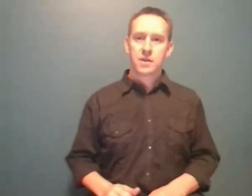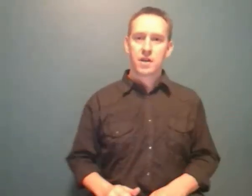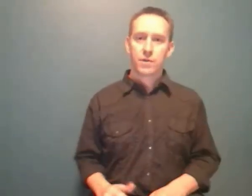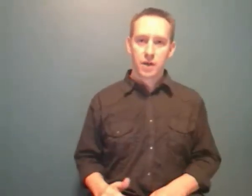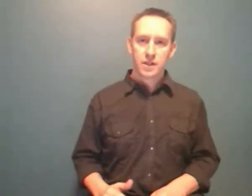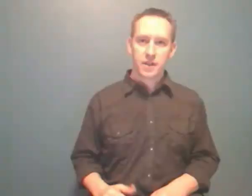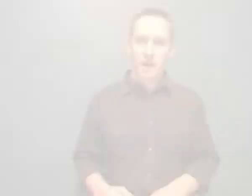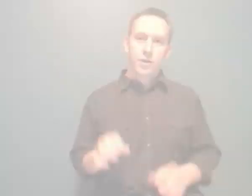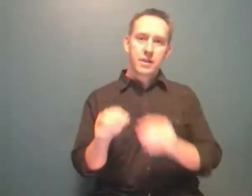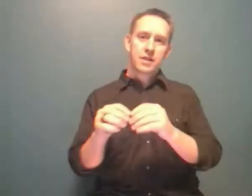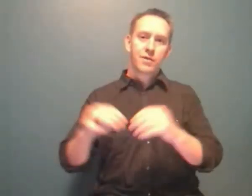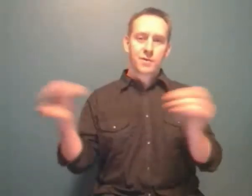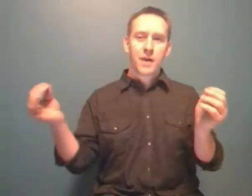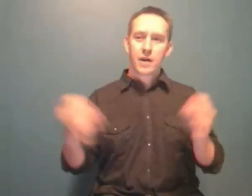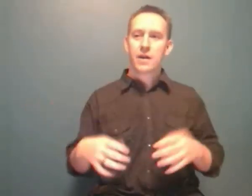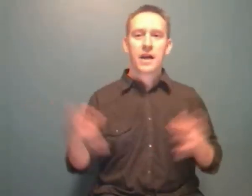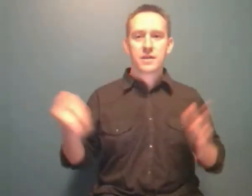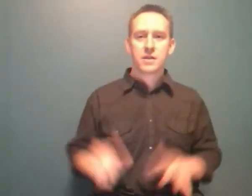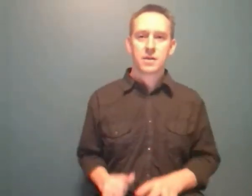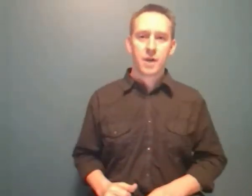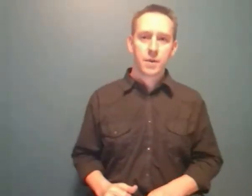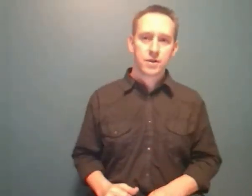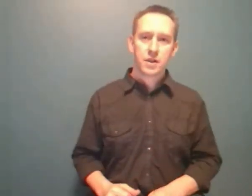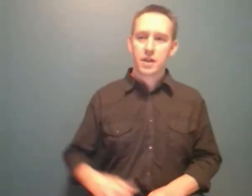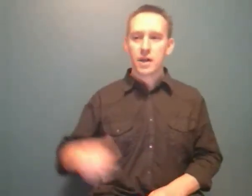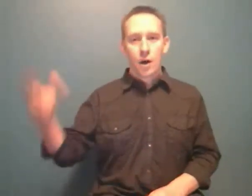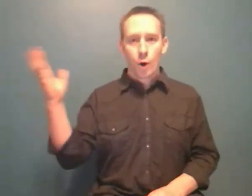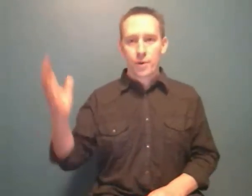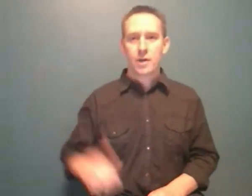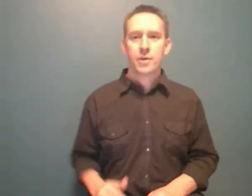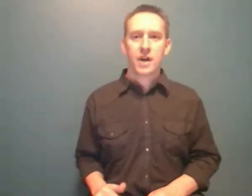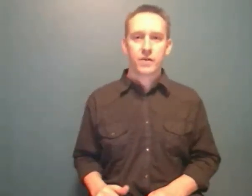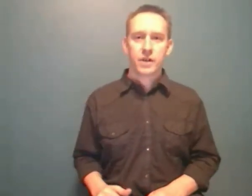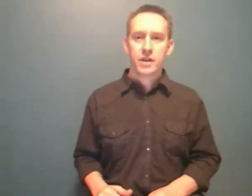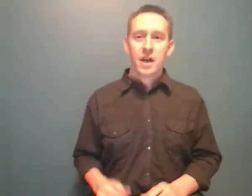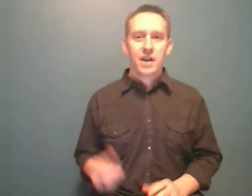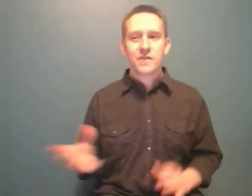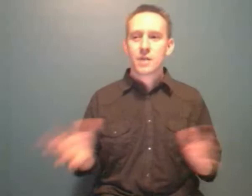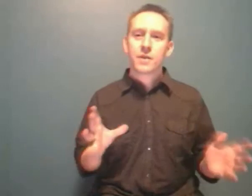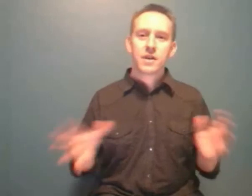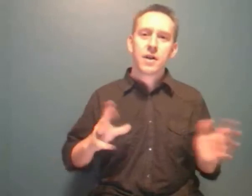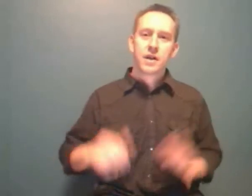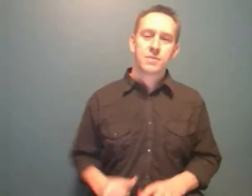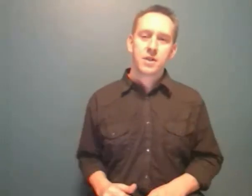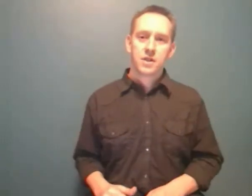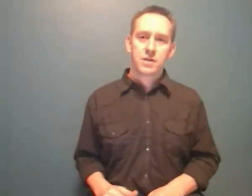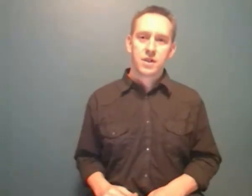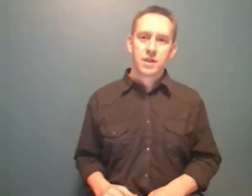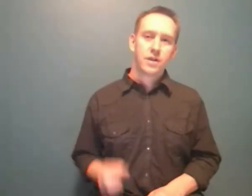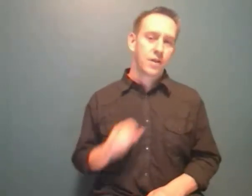new content added. You can tell from the header, hey, this is something I'm interested in. Open it up and have a read. If it's something you're not as much interested in, you can